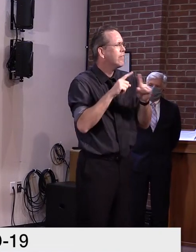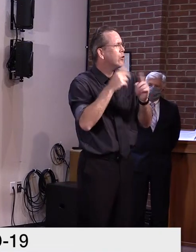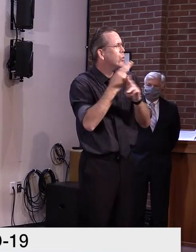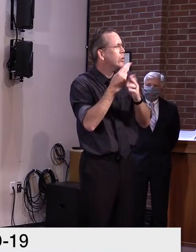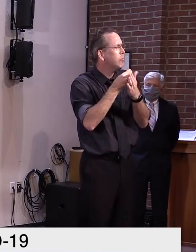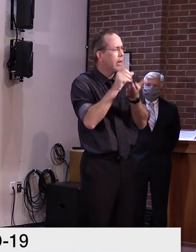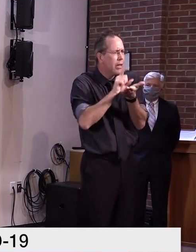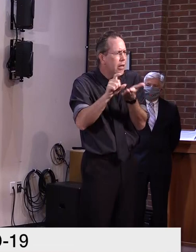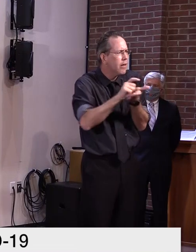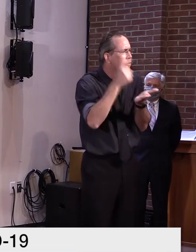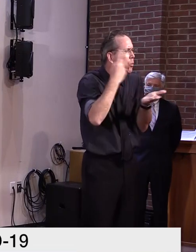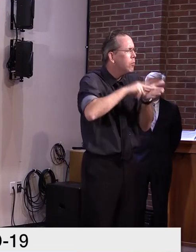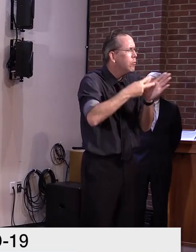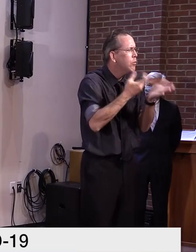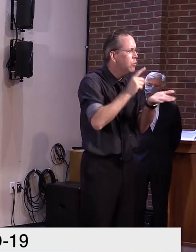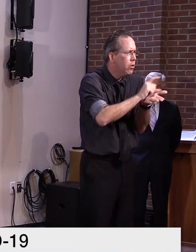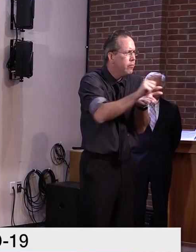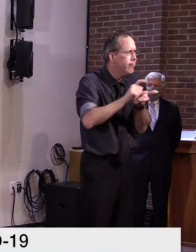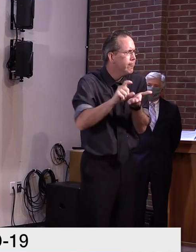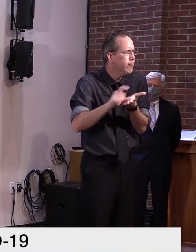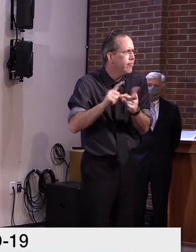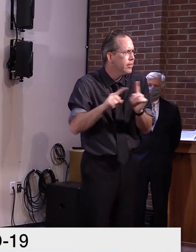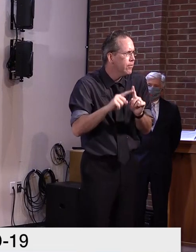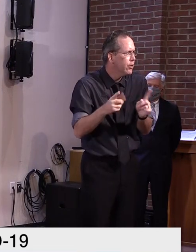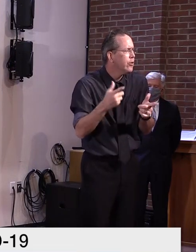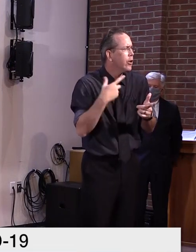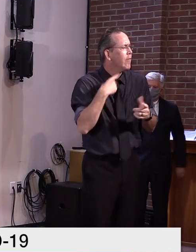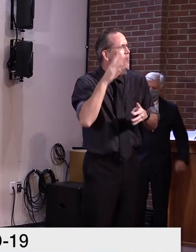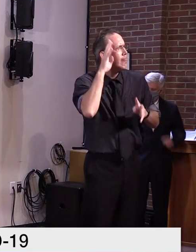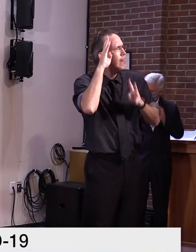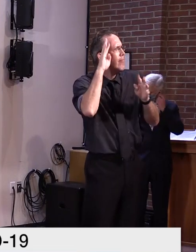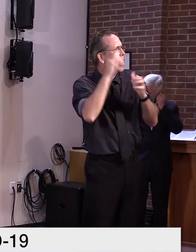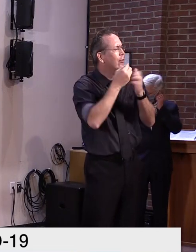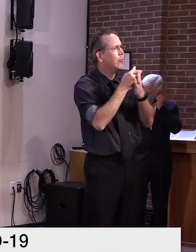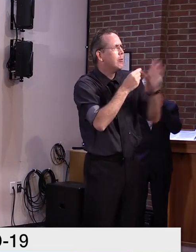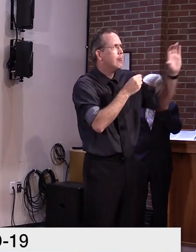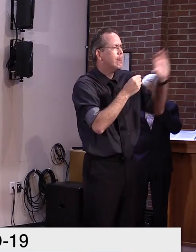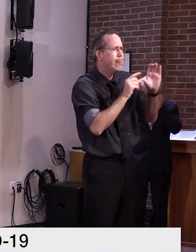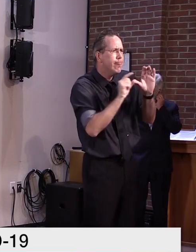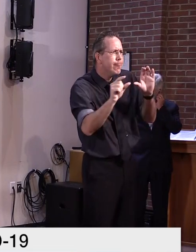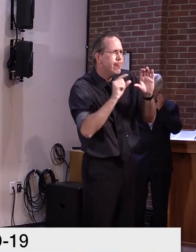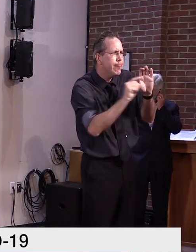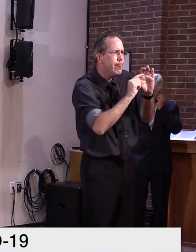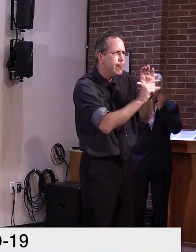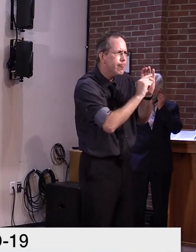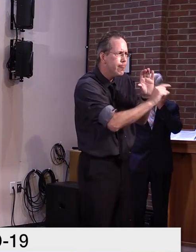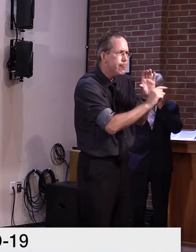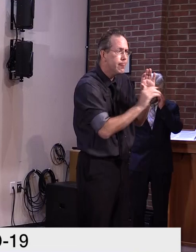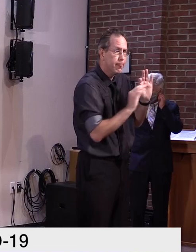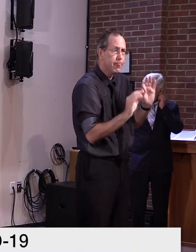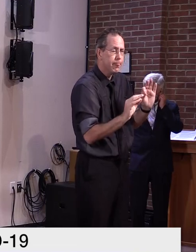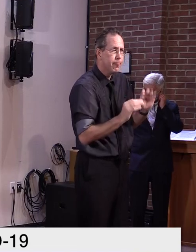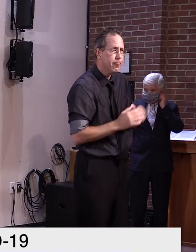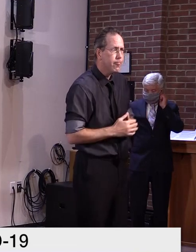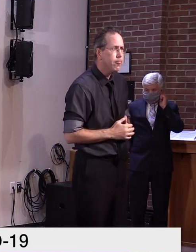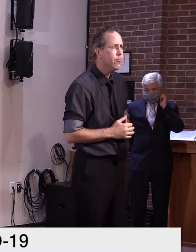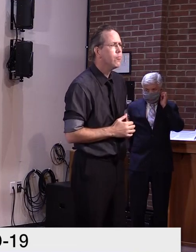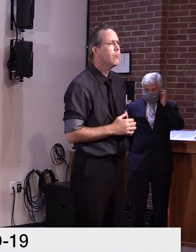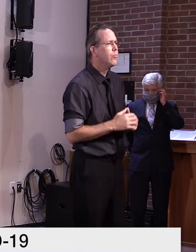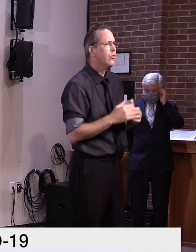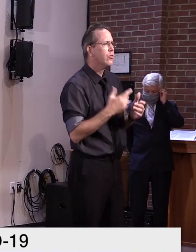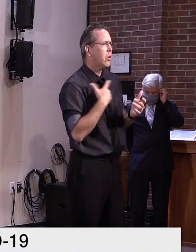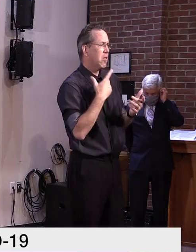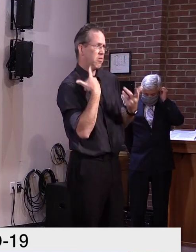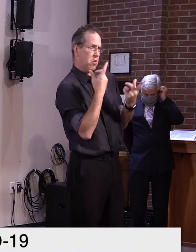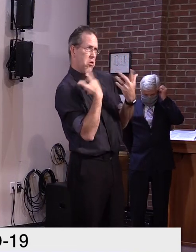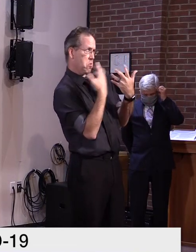creative and, um, you know, tip of the hat to them. I think that, uh, that worked out just fine because, uh, in the, uh, the guidance that were